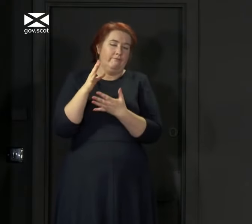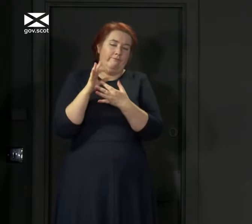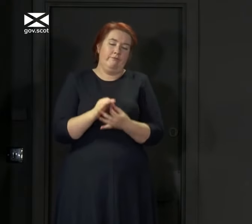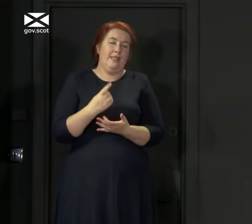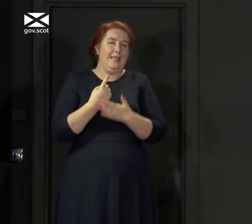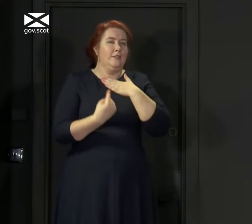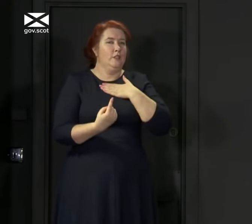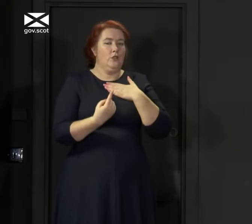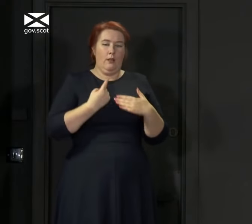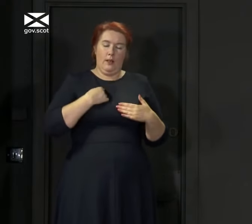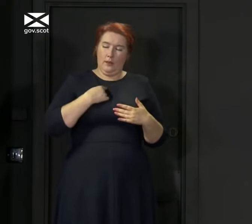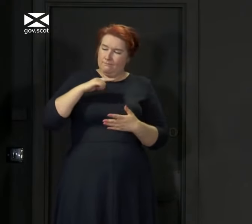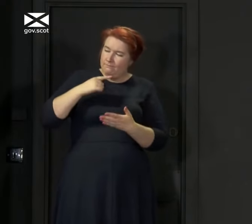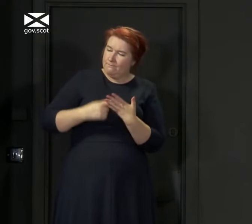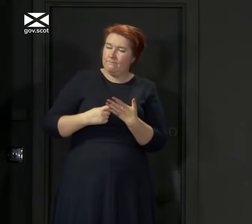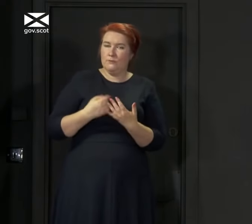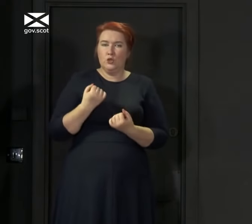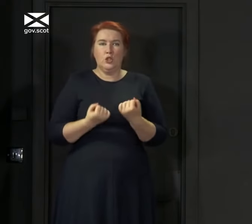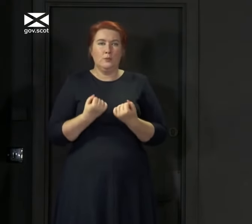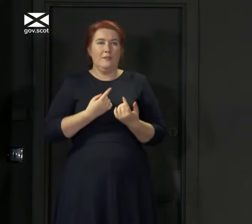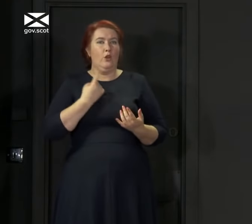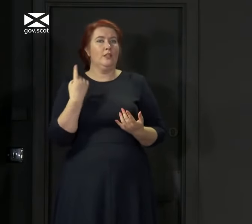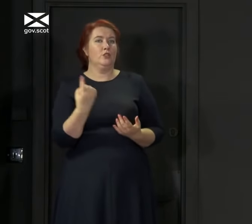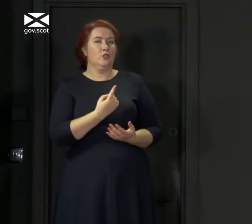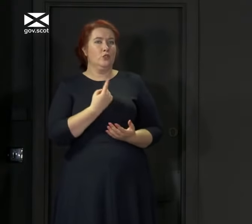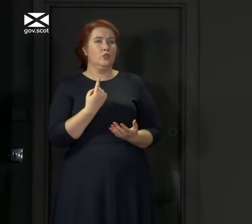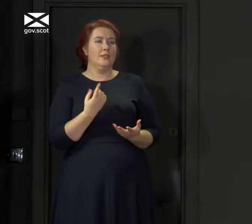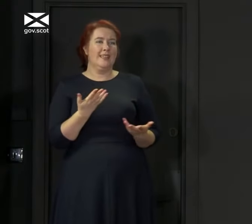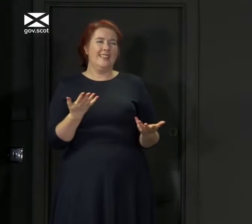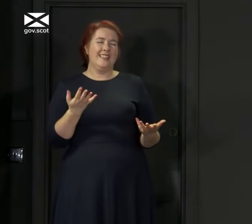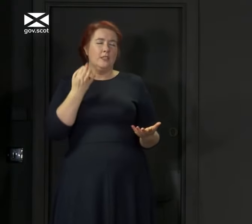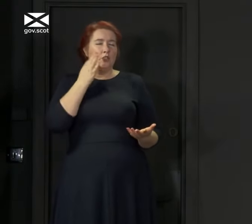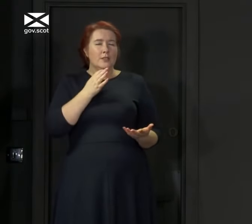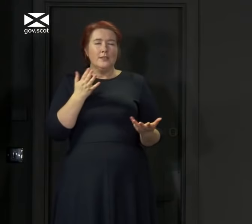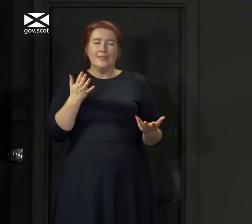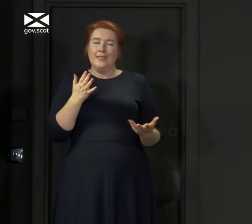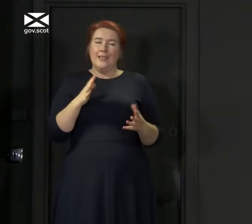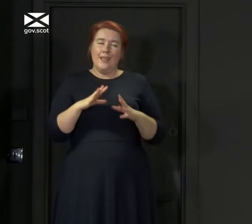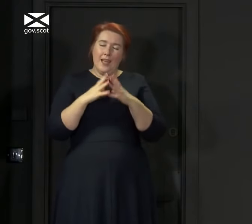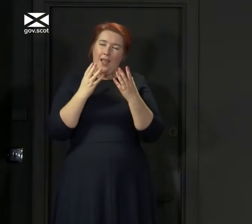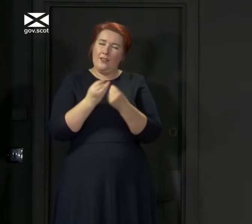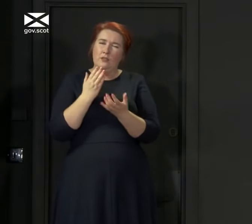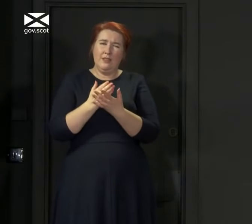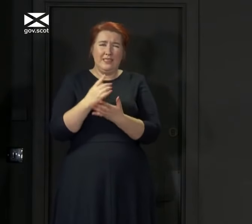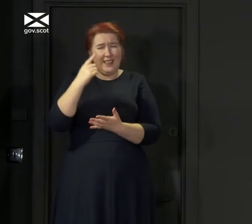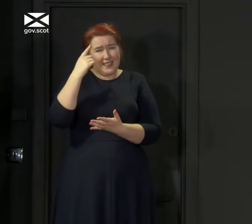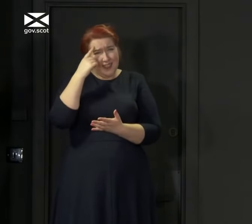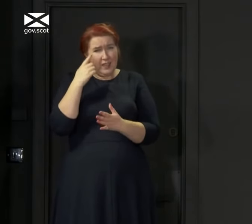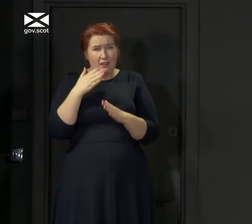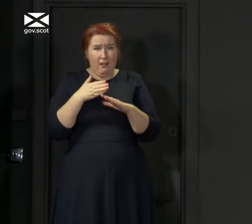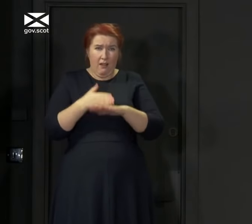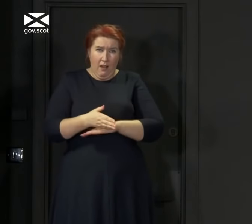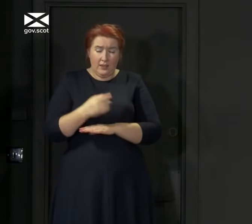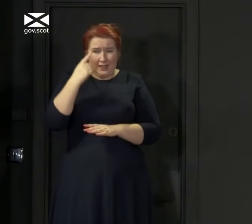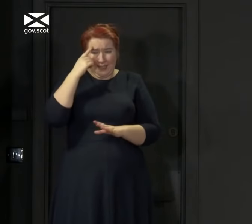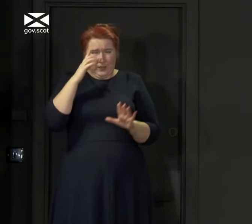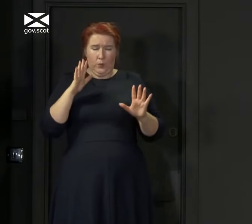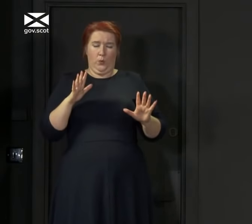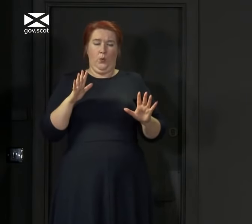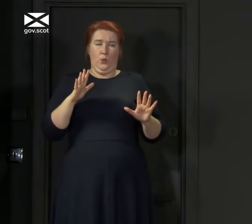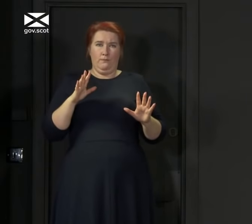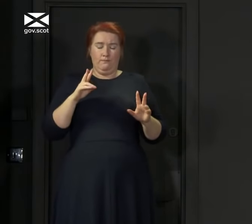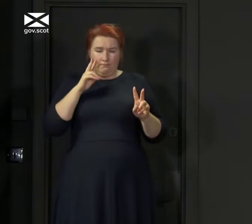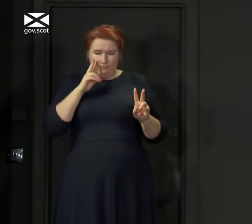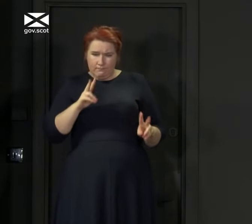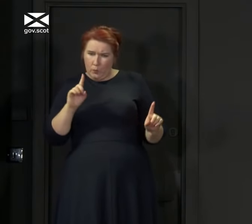individual judgment for all of us. But it's just, it's all really about just thinking a bit harder about everything we're doing right now,